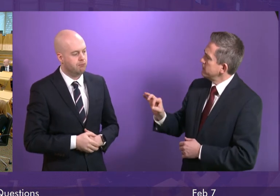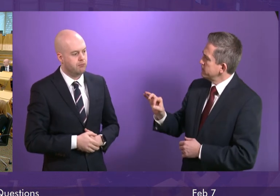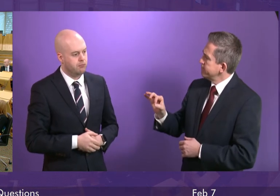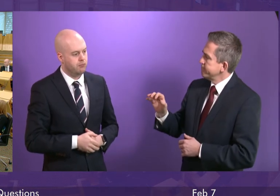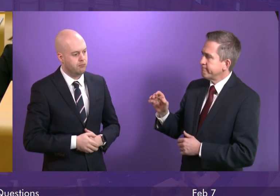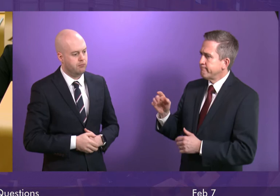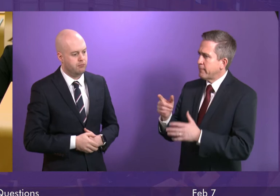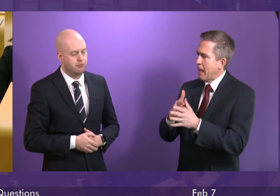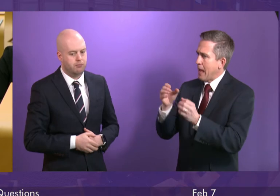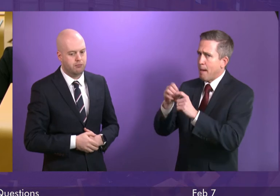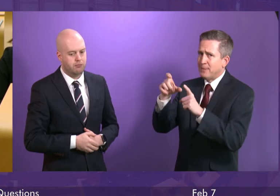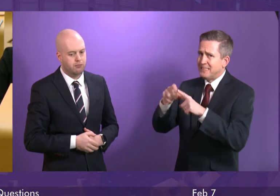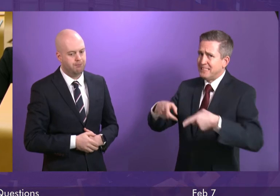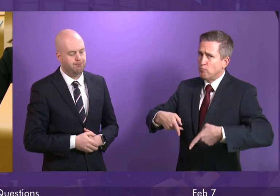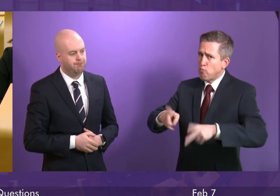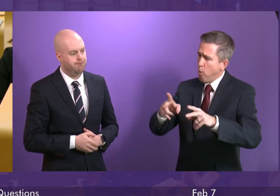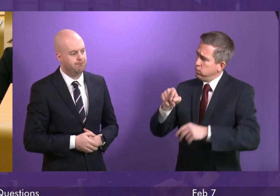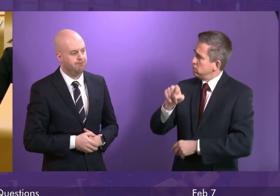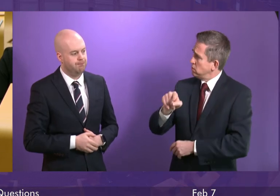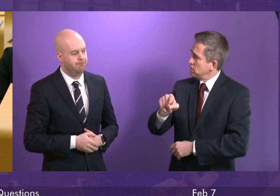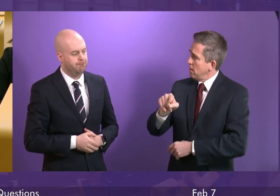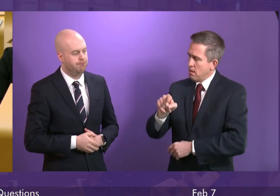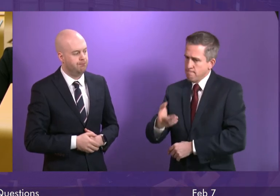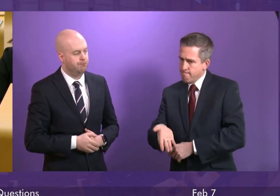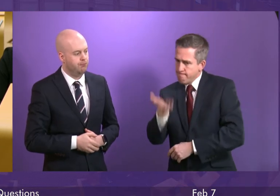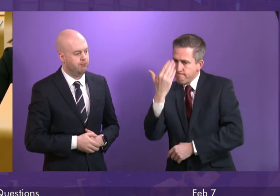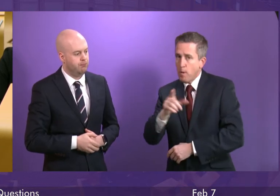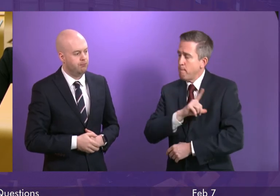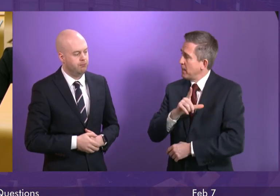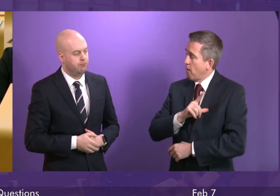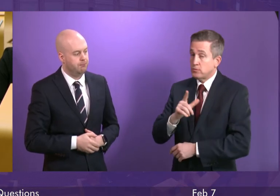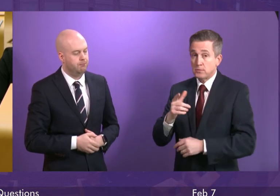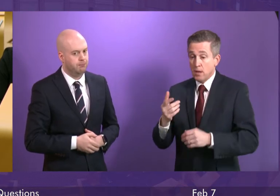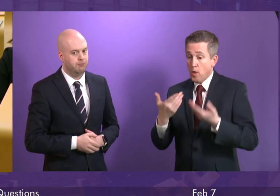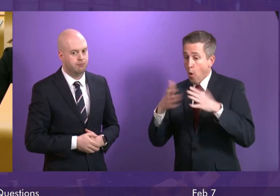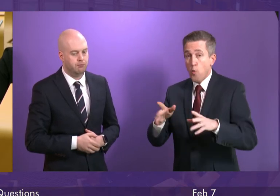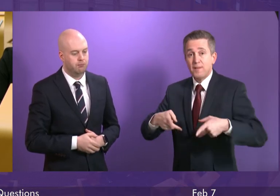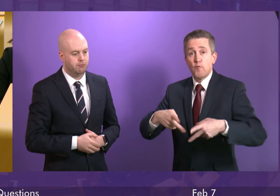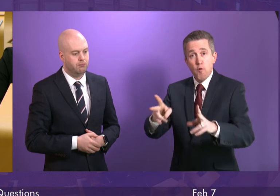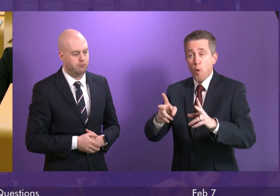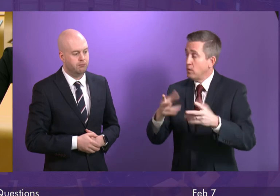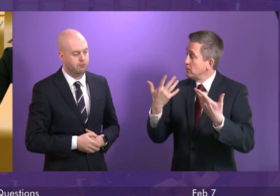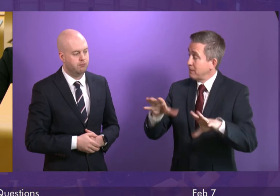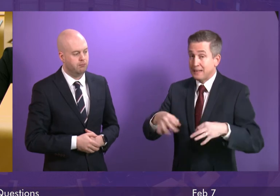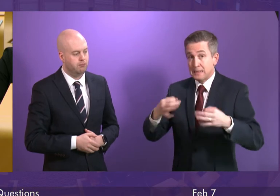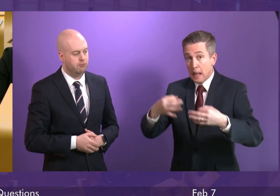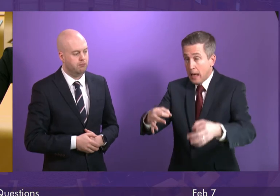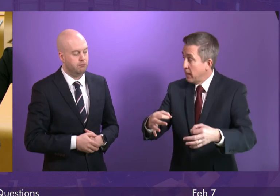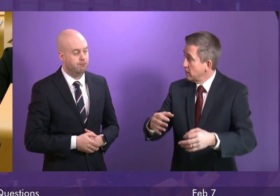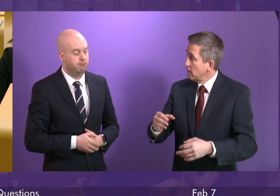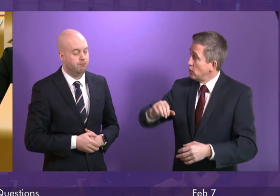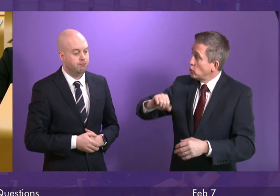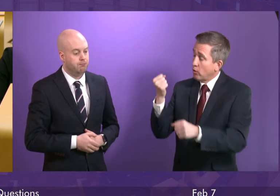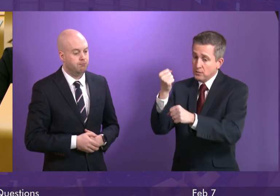will hold Aberdeen Roads accountable for the delays incurred in the opening of the final section of the AWPR, when the Scottish Government has given